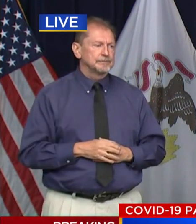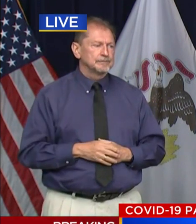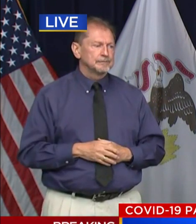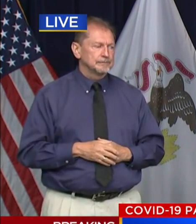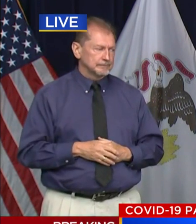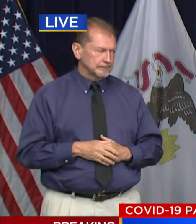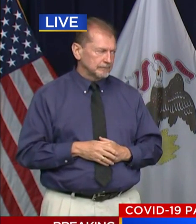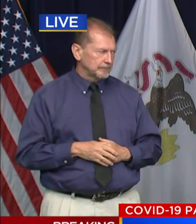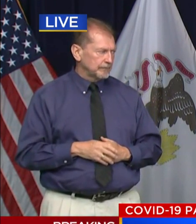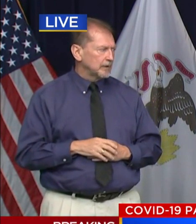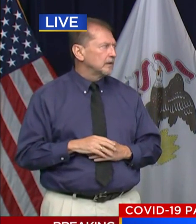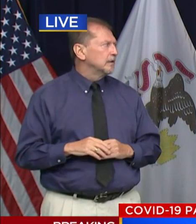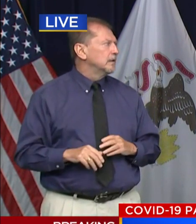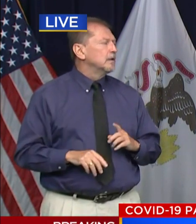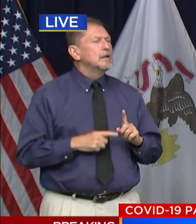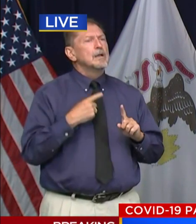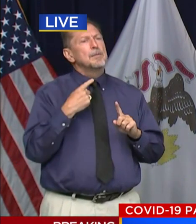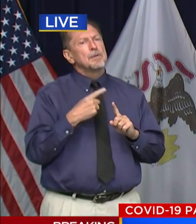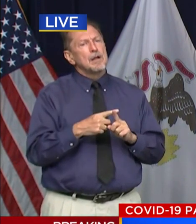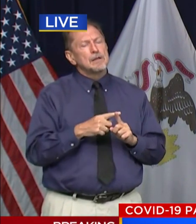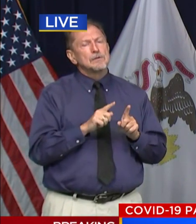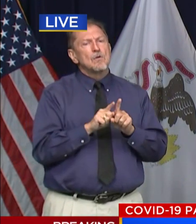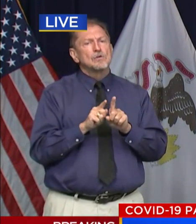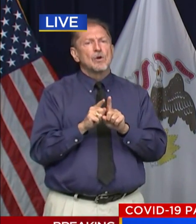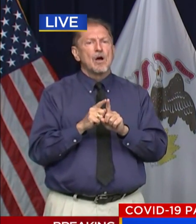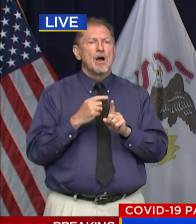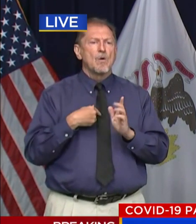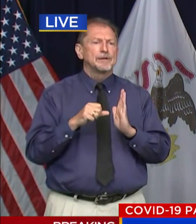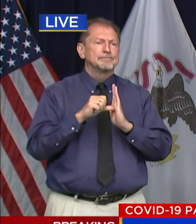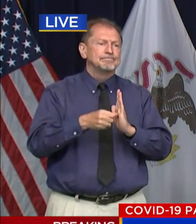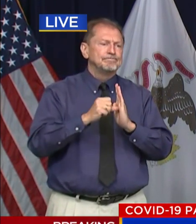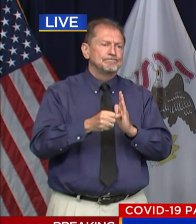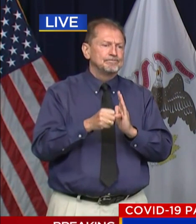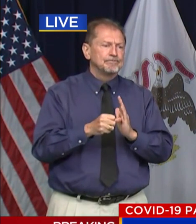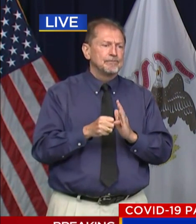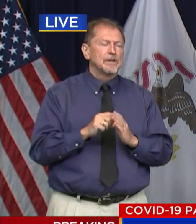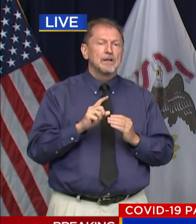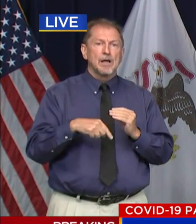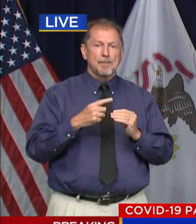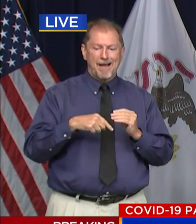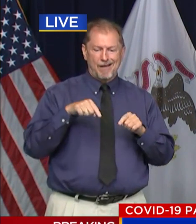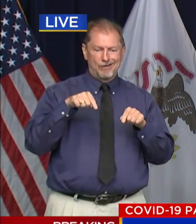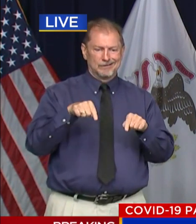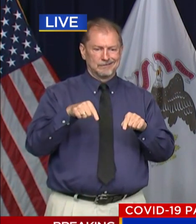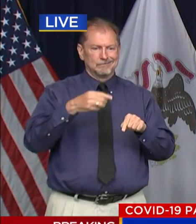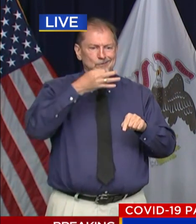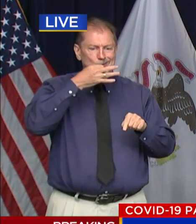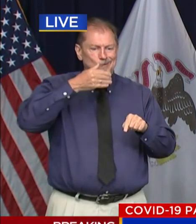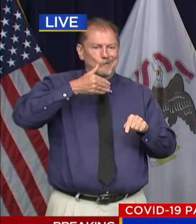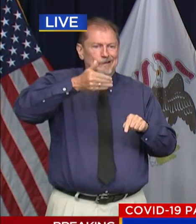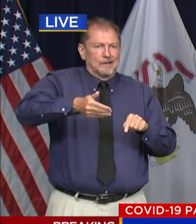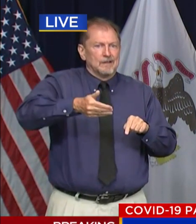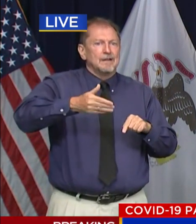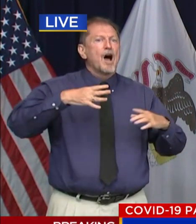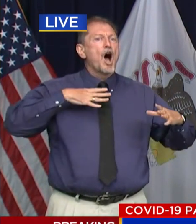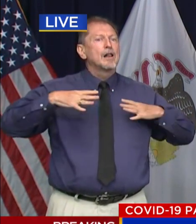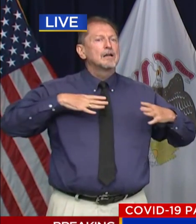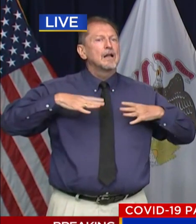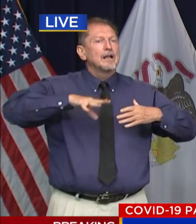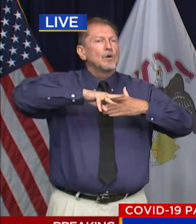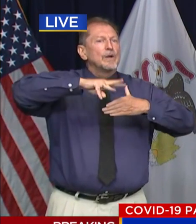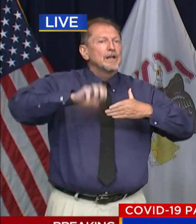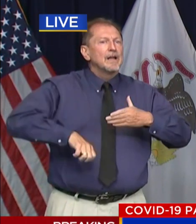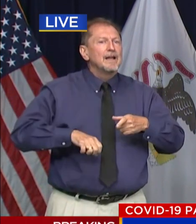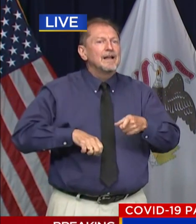say something on closing to you about the upcoming holiday weekend. There are